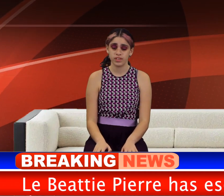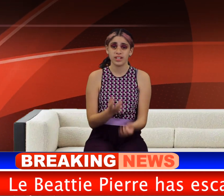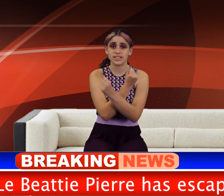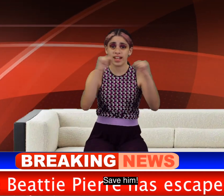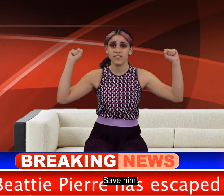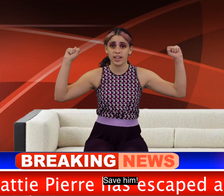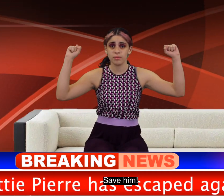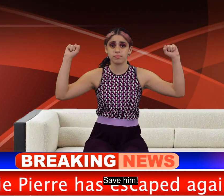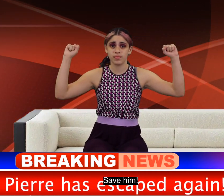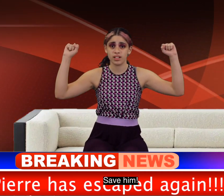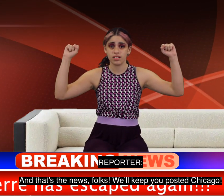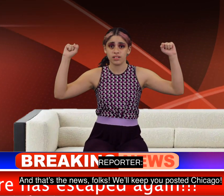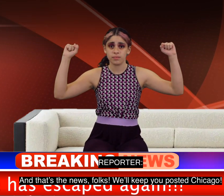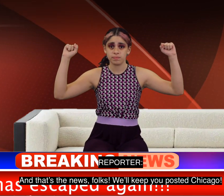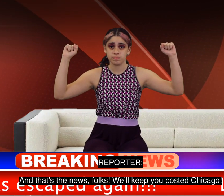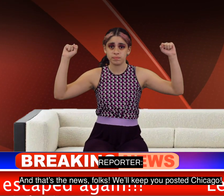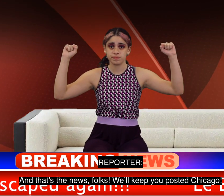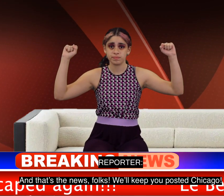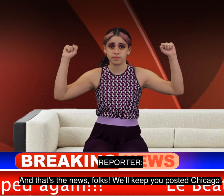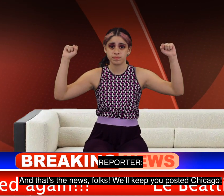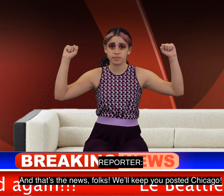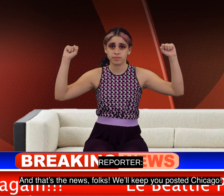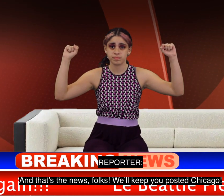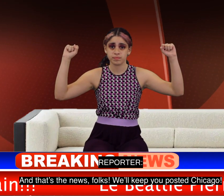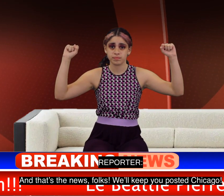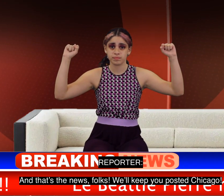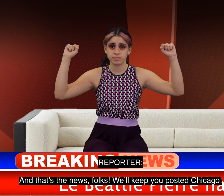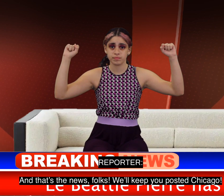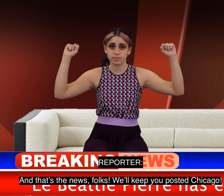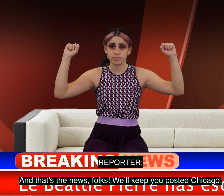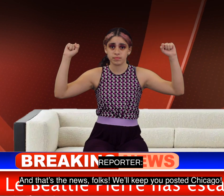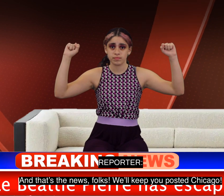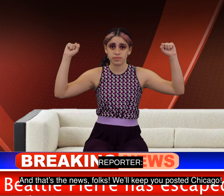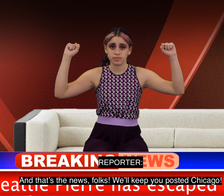Save him. And that's the news, folks. We'll keep you posted, Chicago.